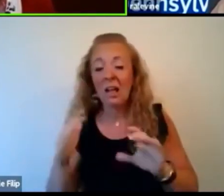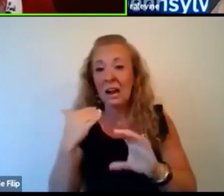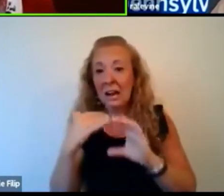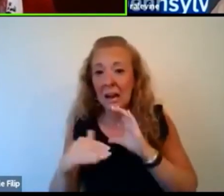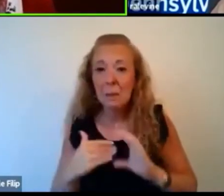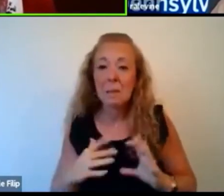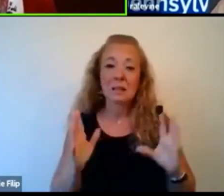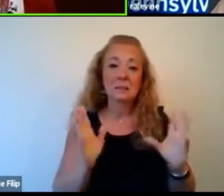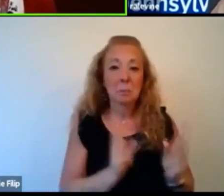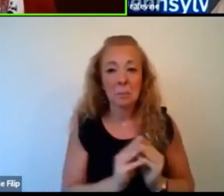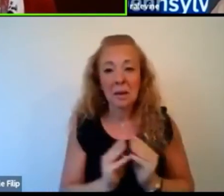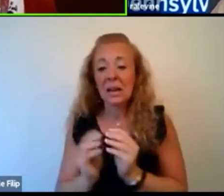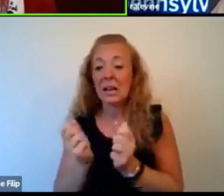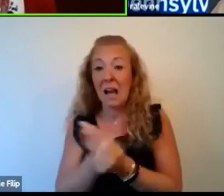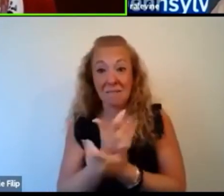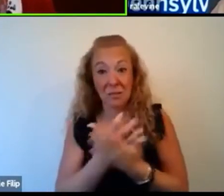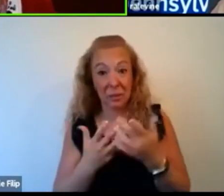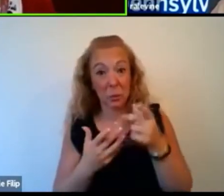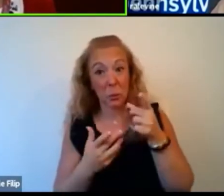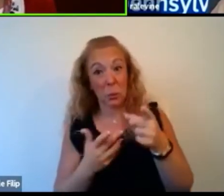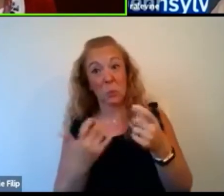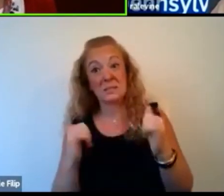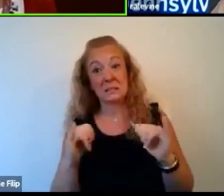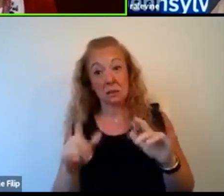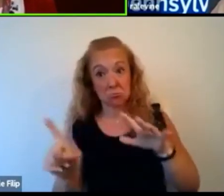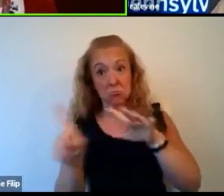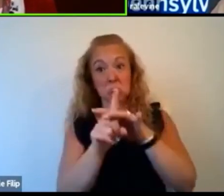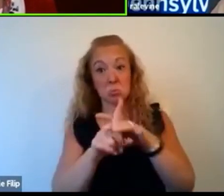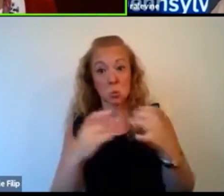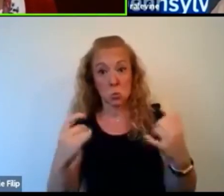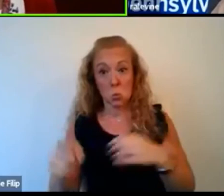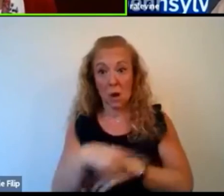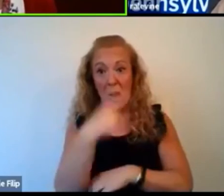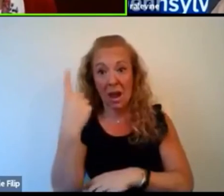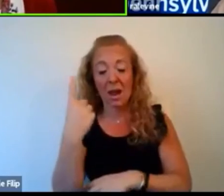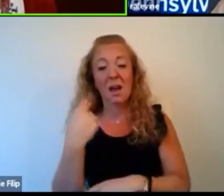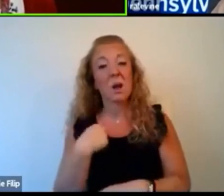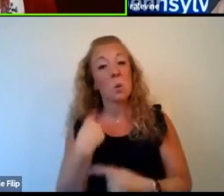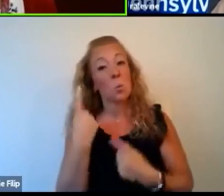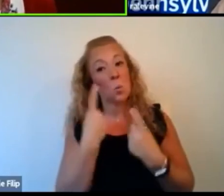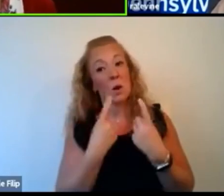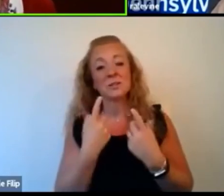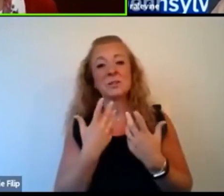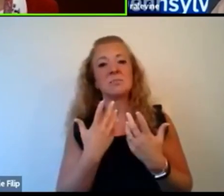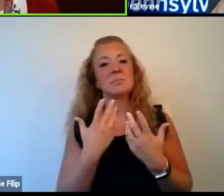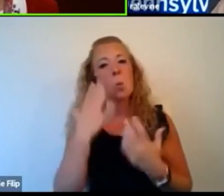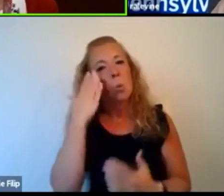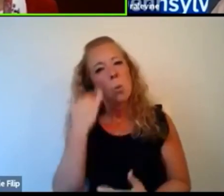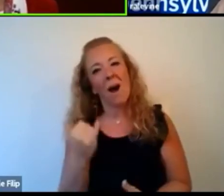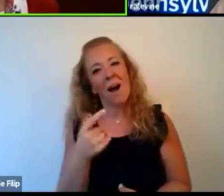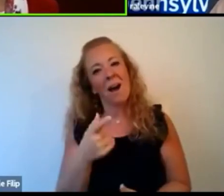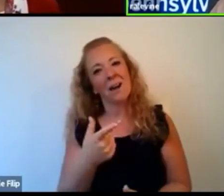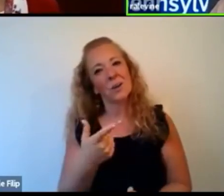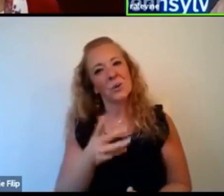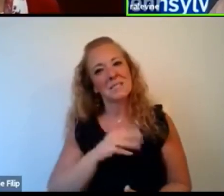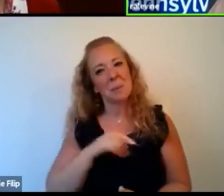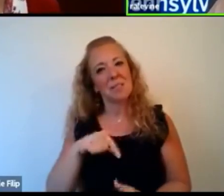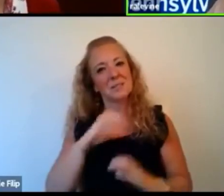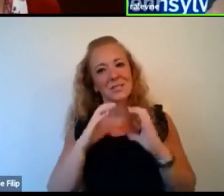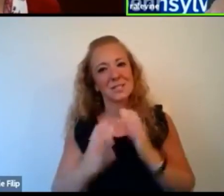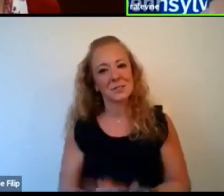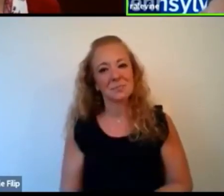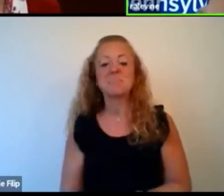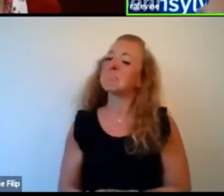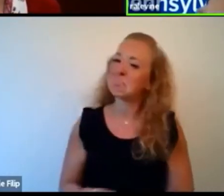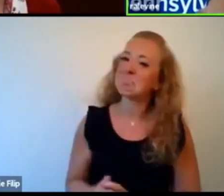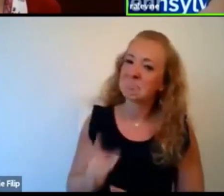meetings and everything that you're taking, you're still here today. And, and my question is, why did you make time for this conversation? So,